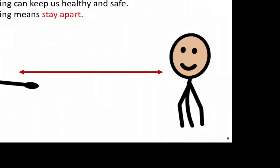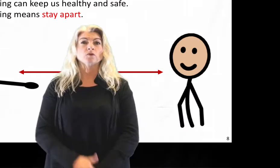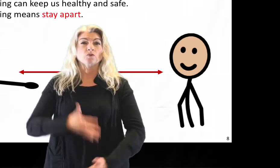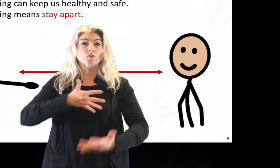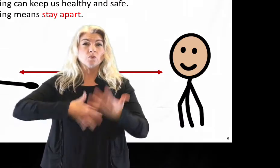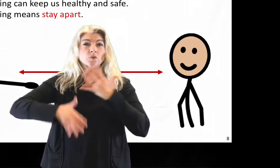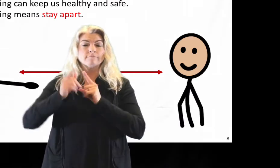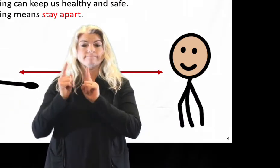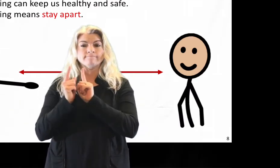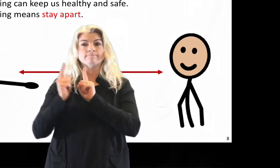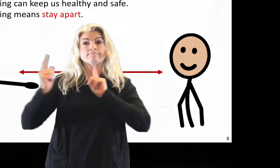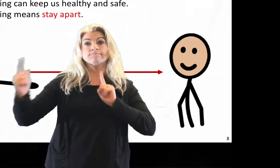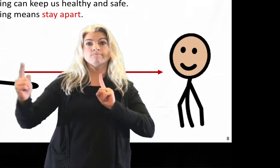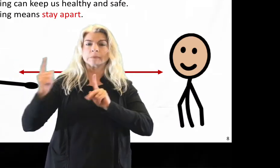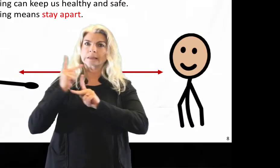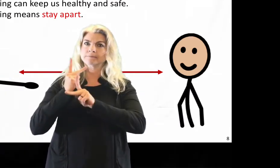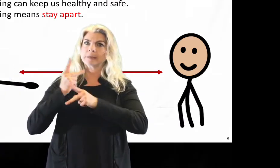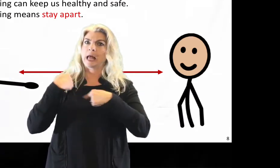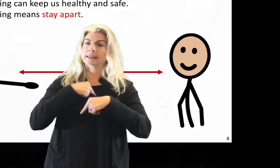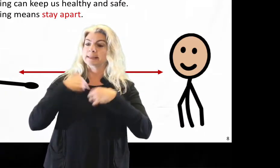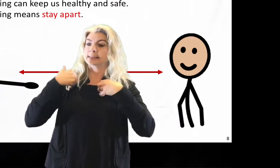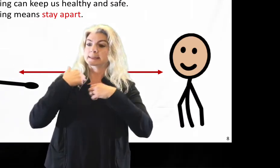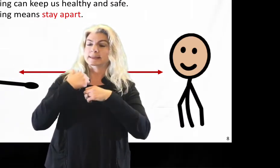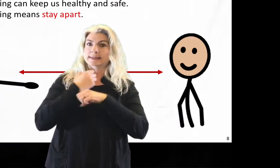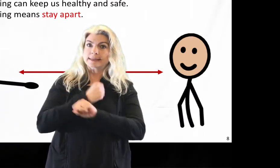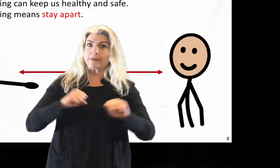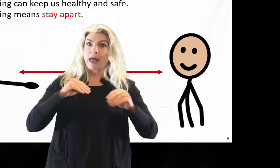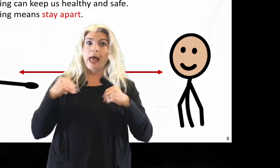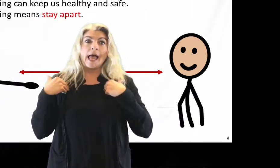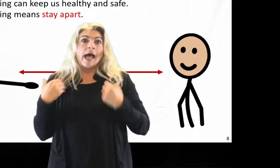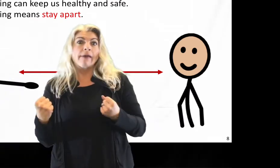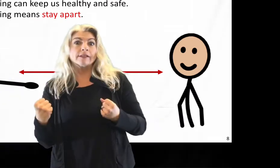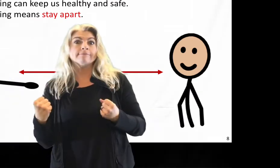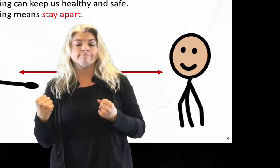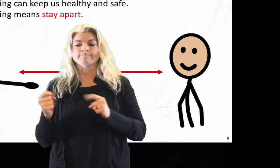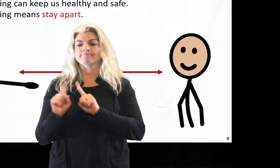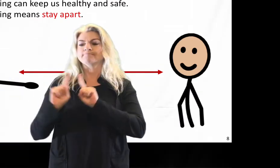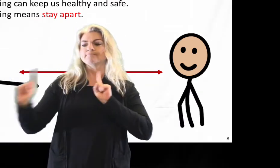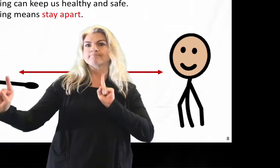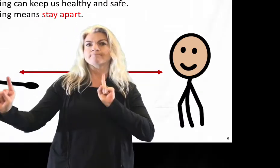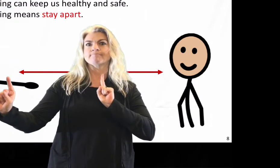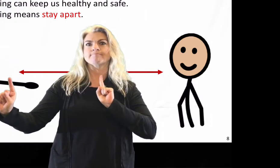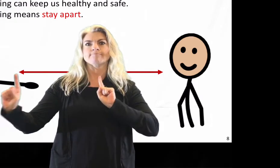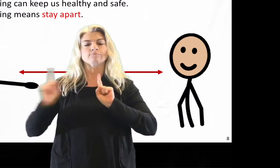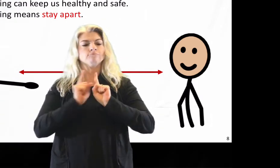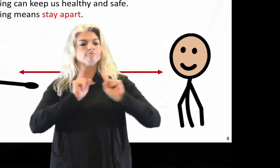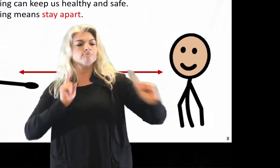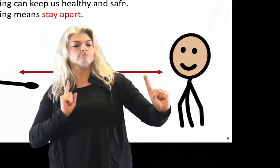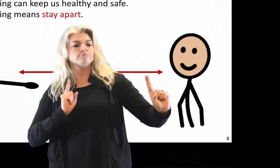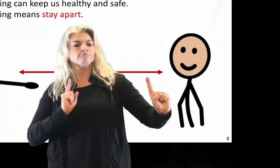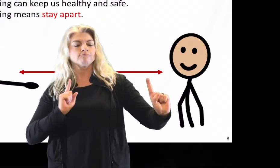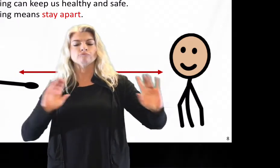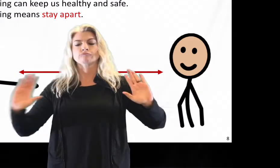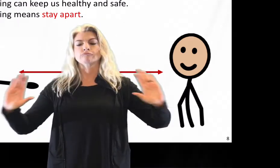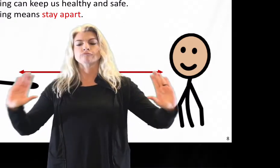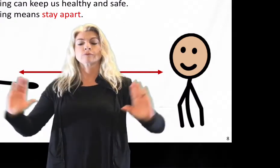Social distancing means stay apart.